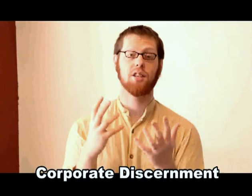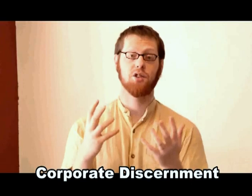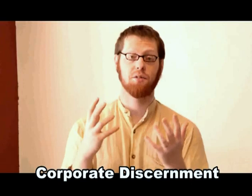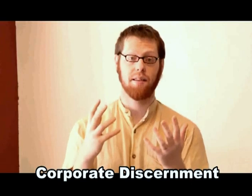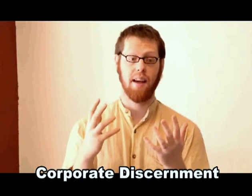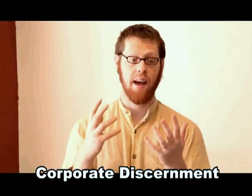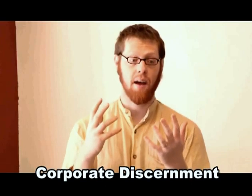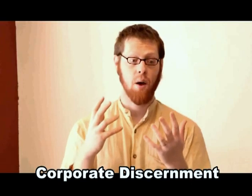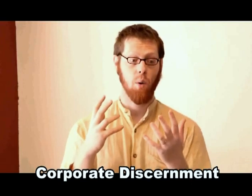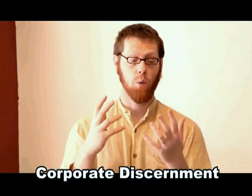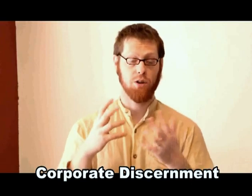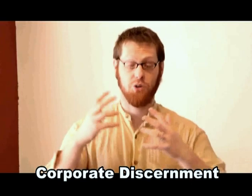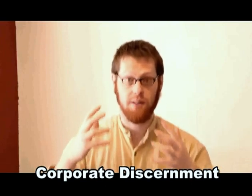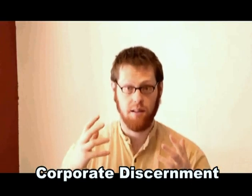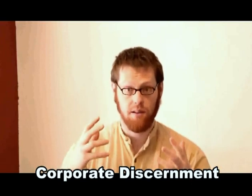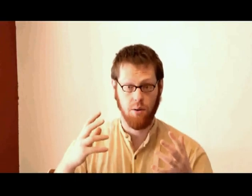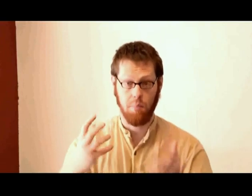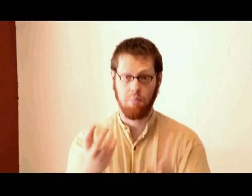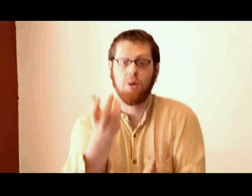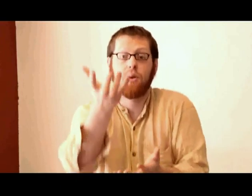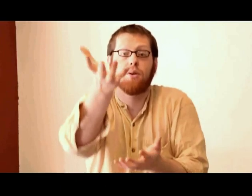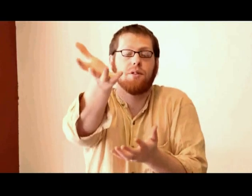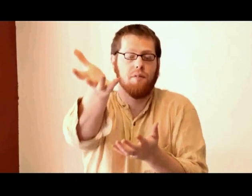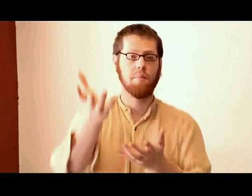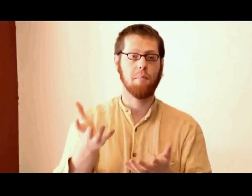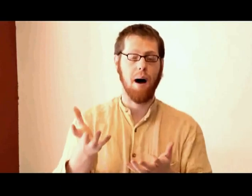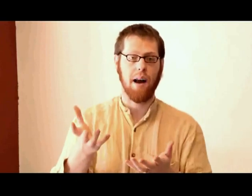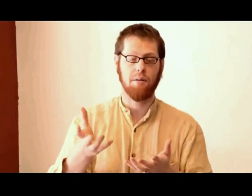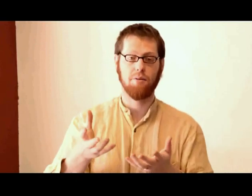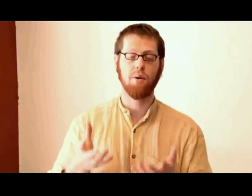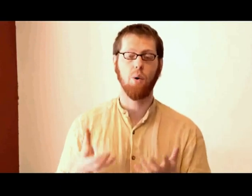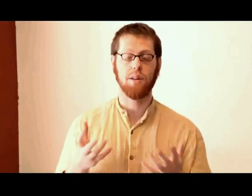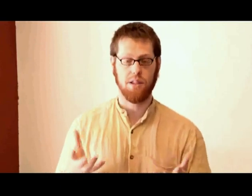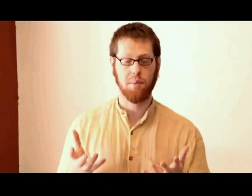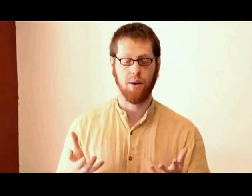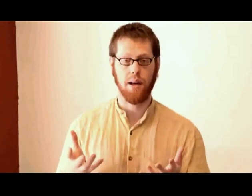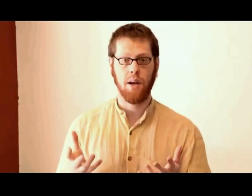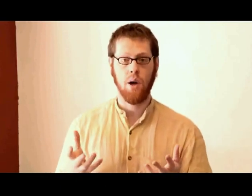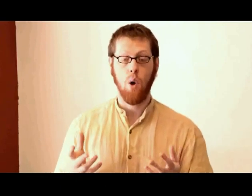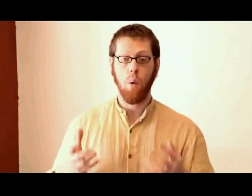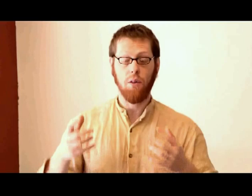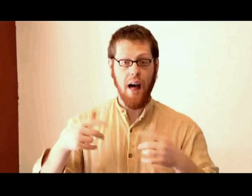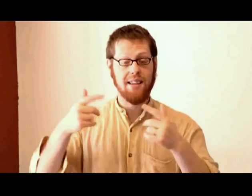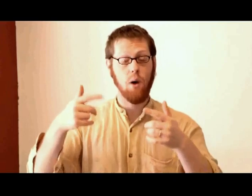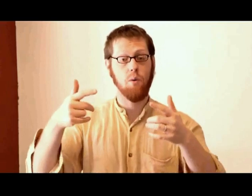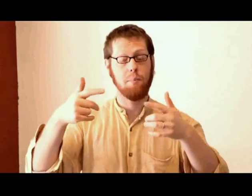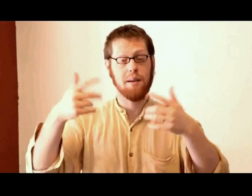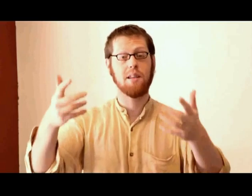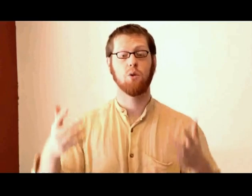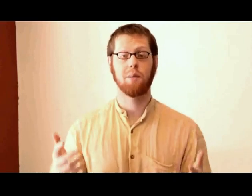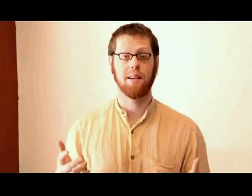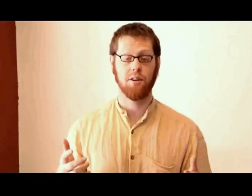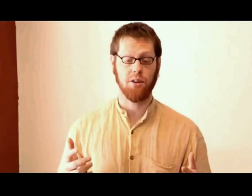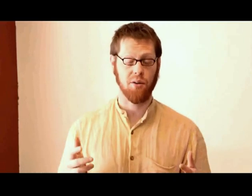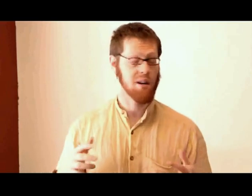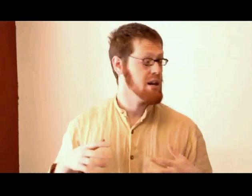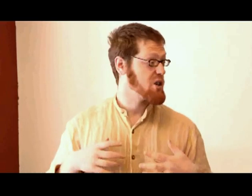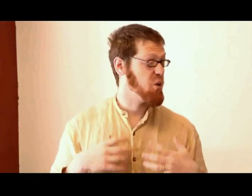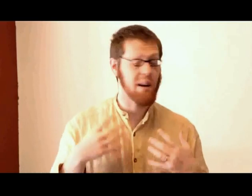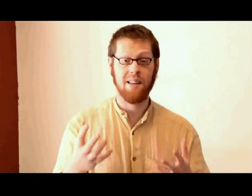message for that day was trusted to emerge from the body through the Holy Spirit, well that's how the business would be done too. So if we